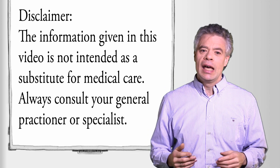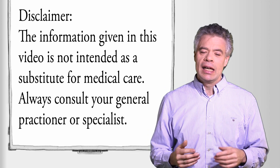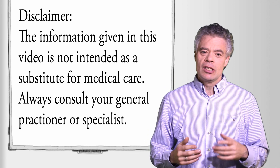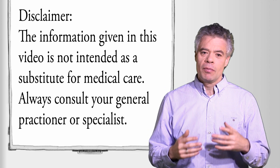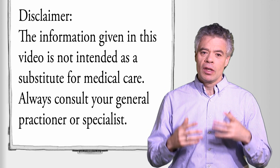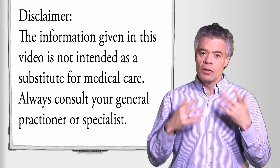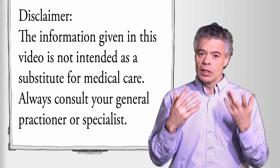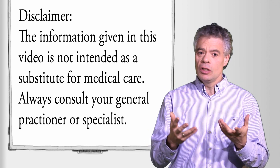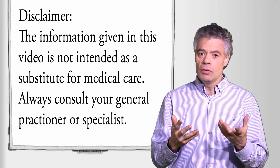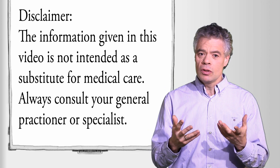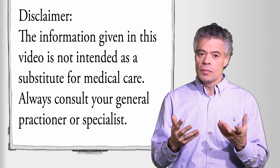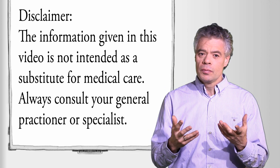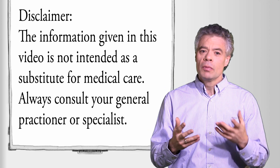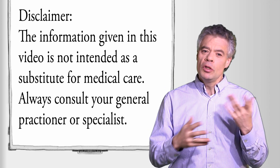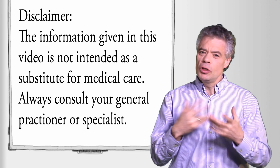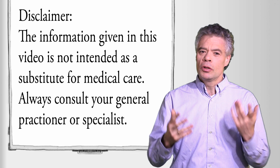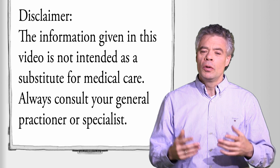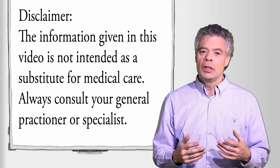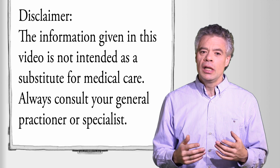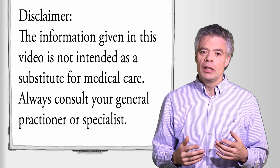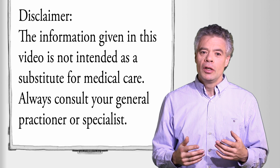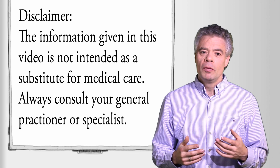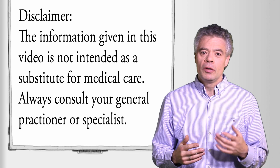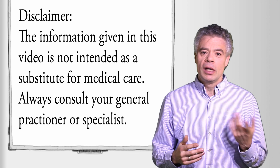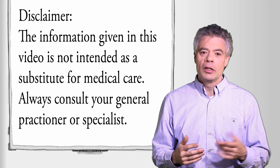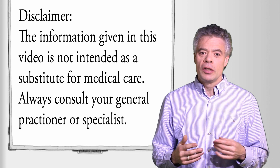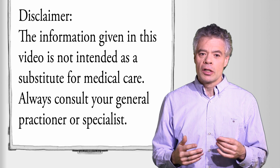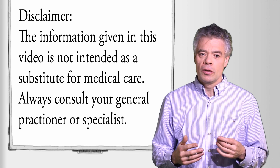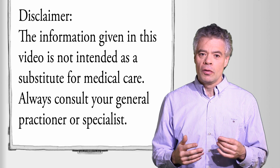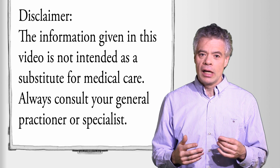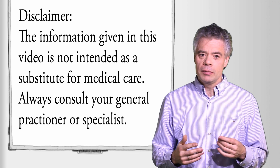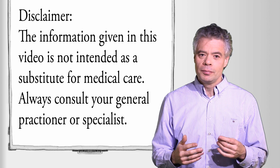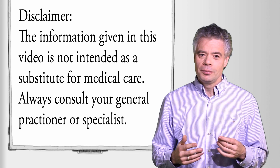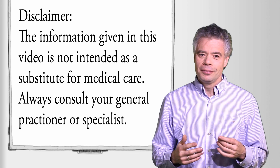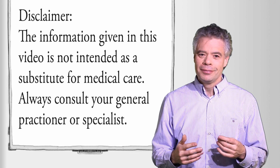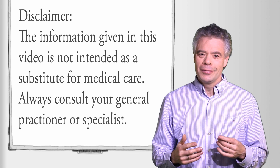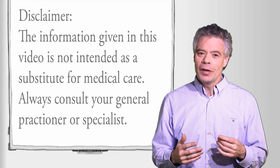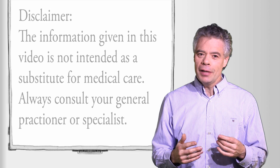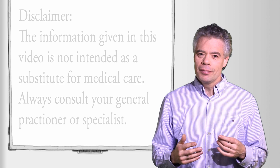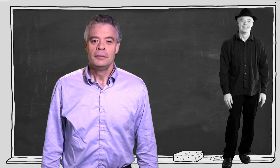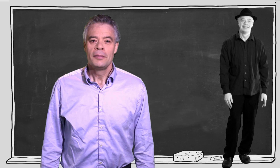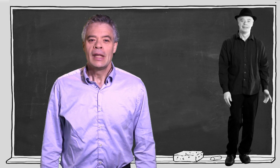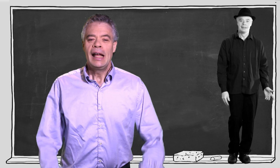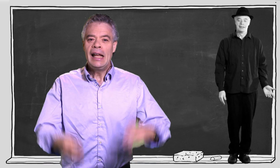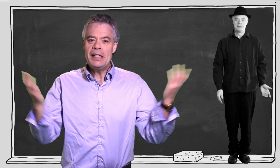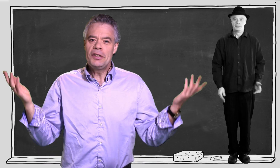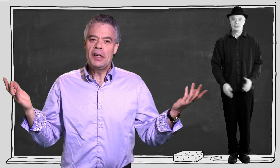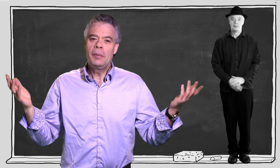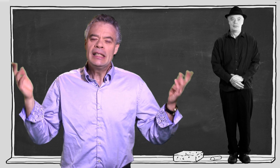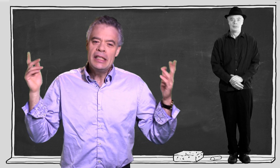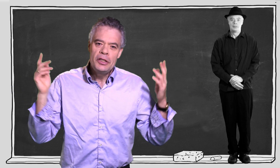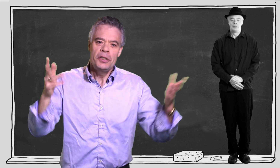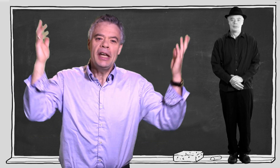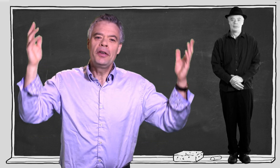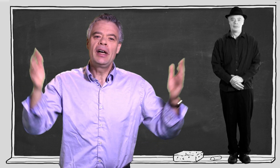and it's something you can use. You should coordinate with your medical doctor though, right? Okay? Ladies and